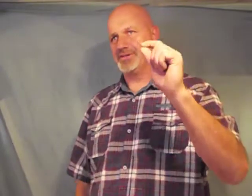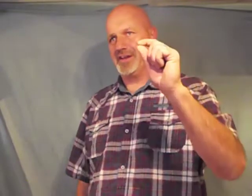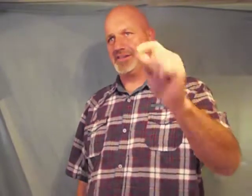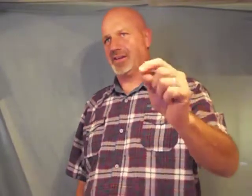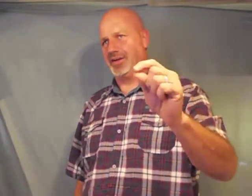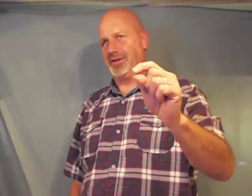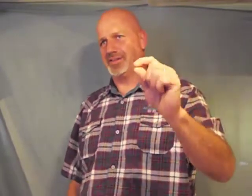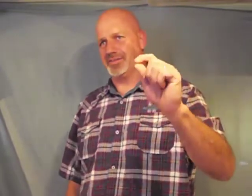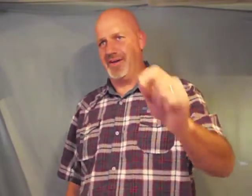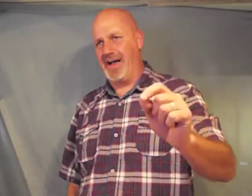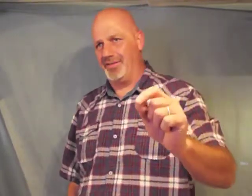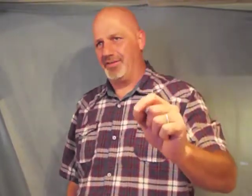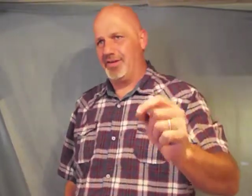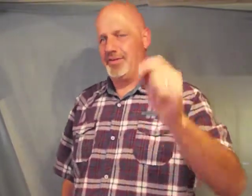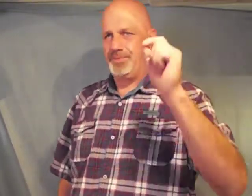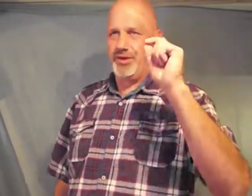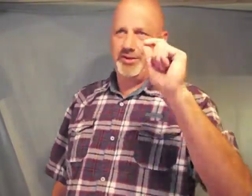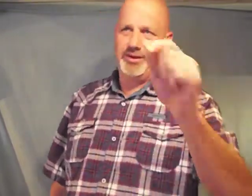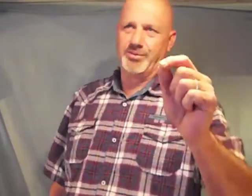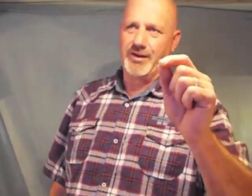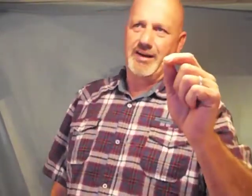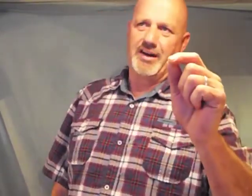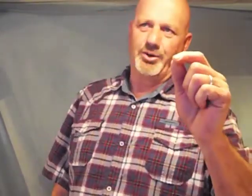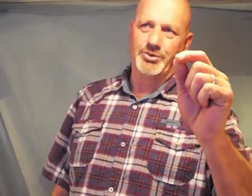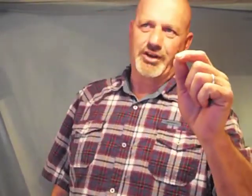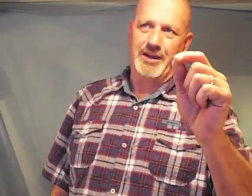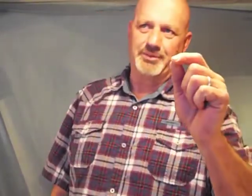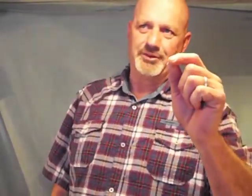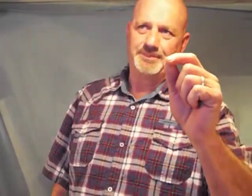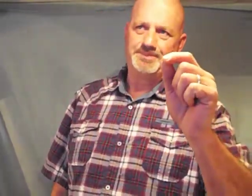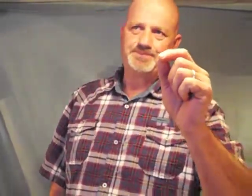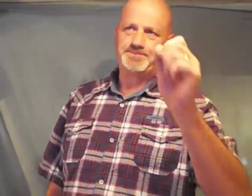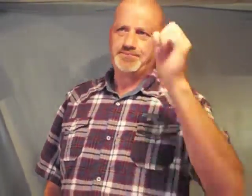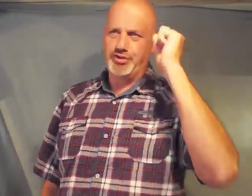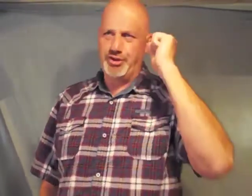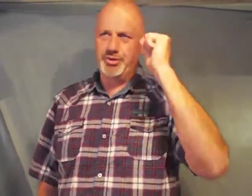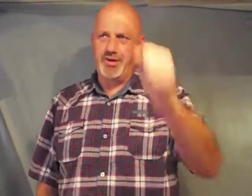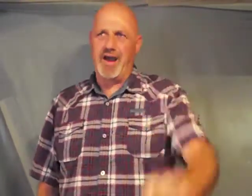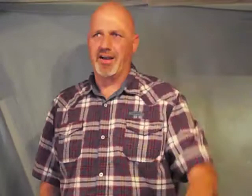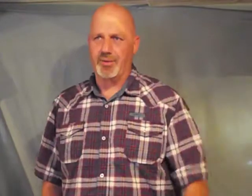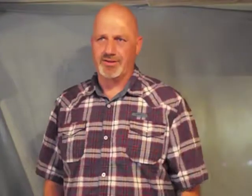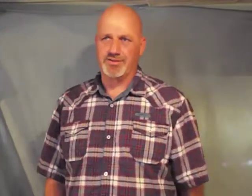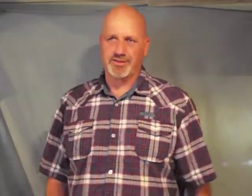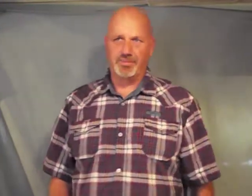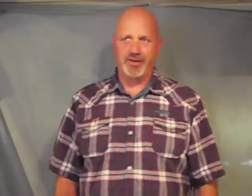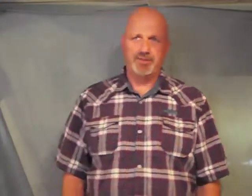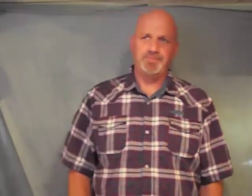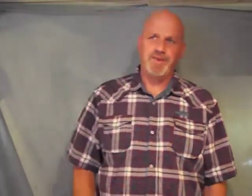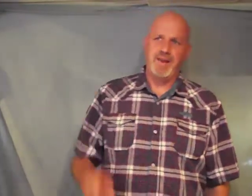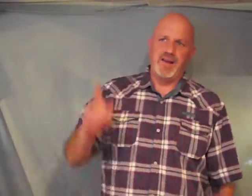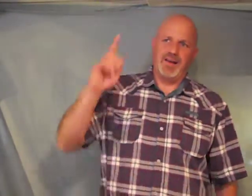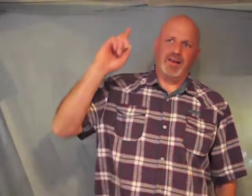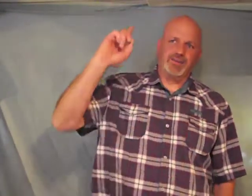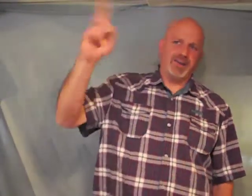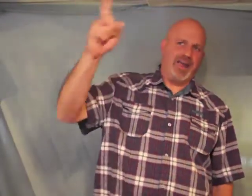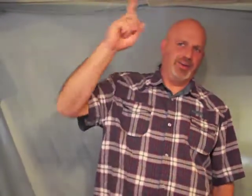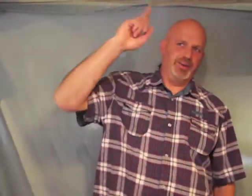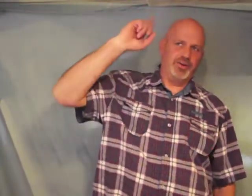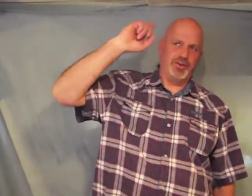Thessalonians five you need to read that whole chapter do not quench the spirit Satan you and your